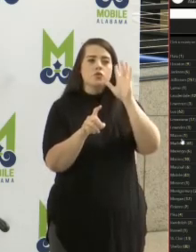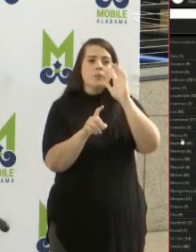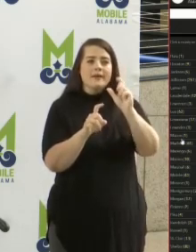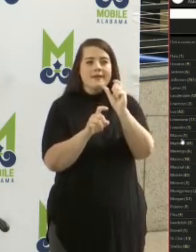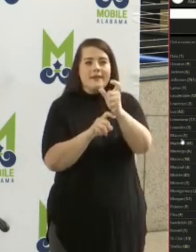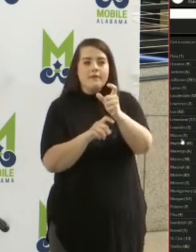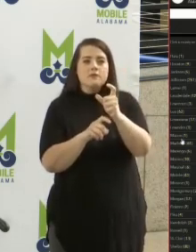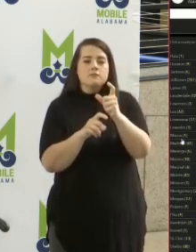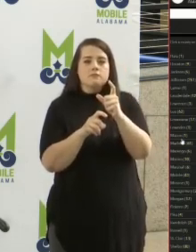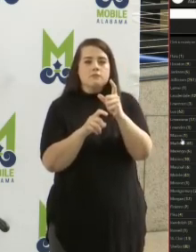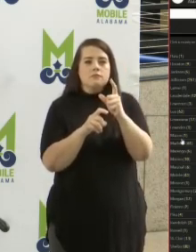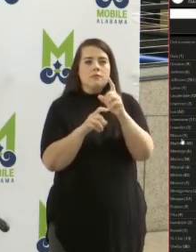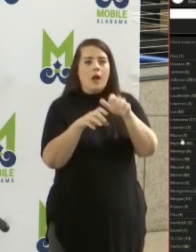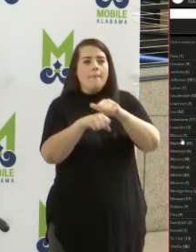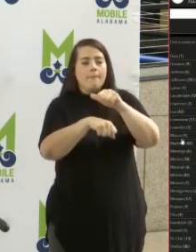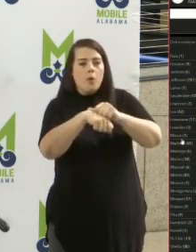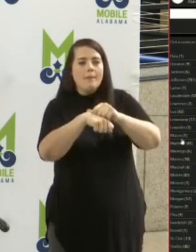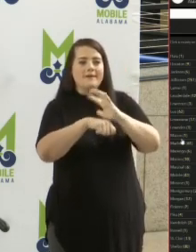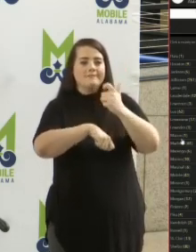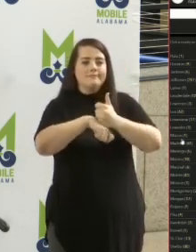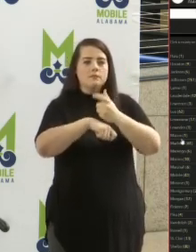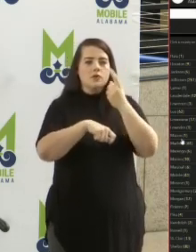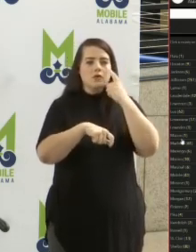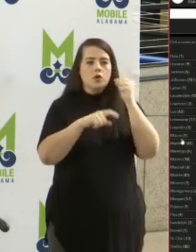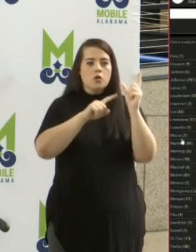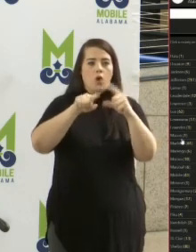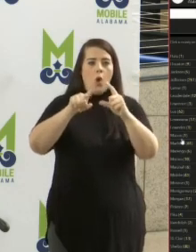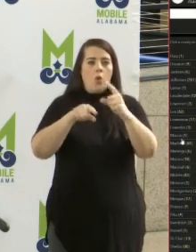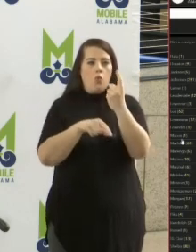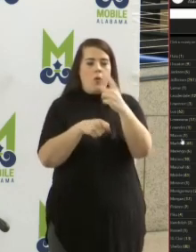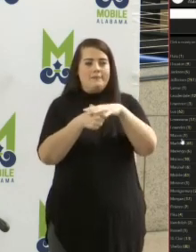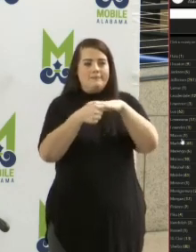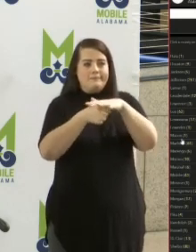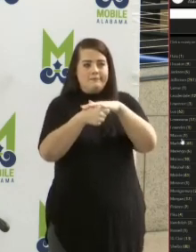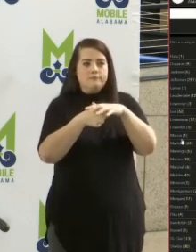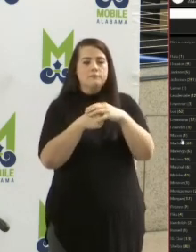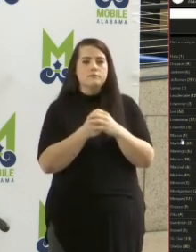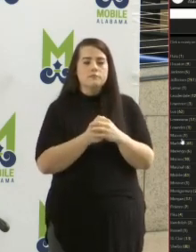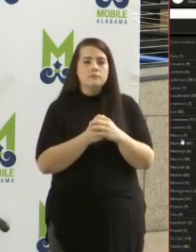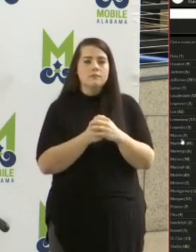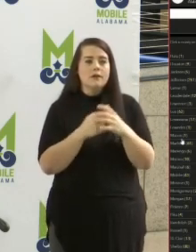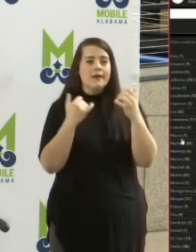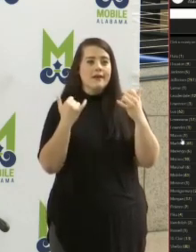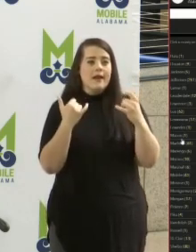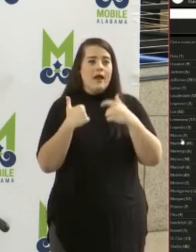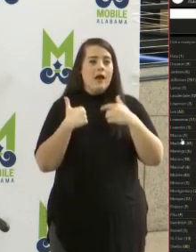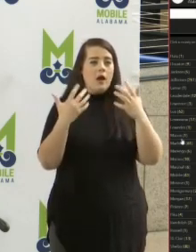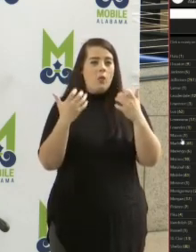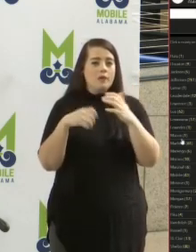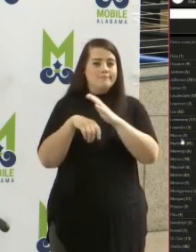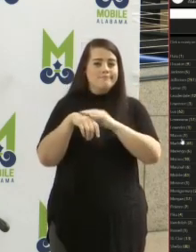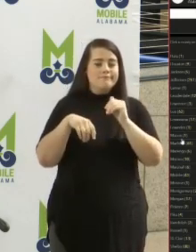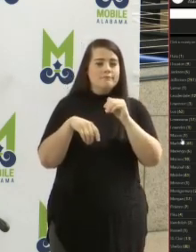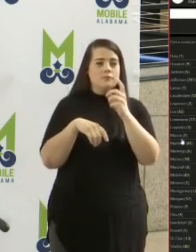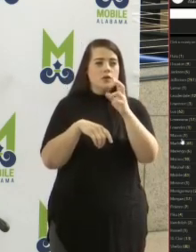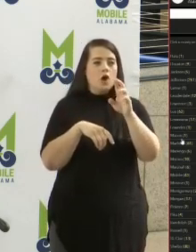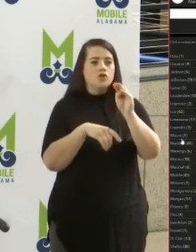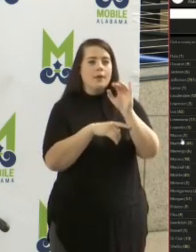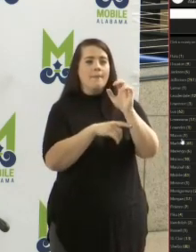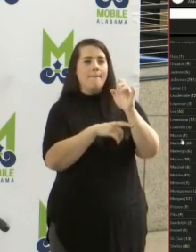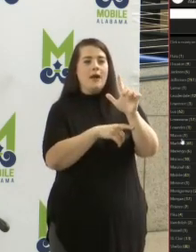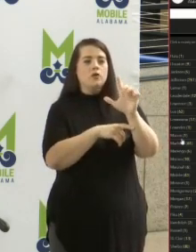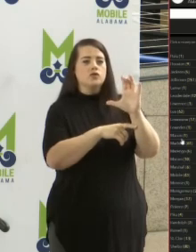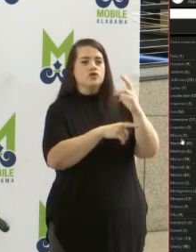given an appointment for you to go to one of the testing centers. At this time, I'd like to call on Dr. Michael Chang,